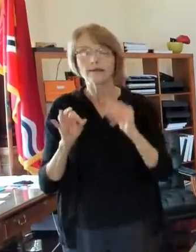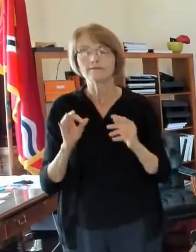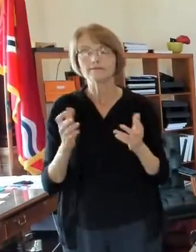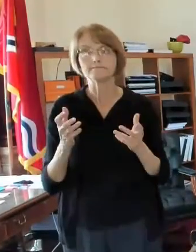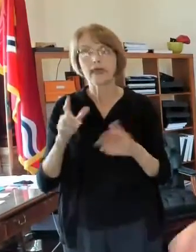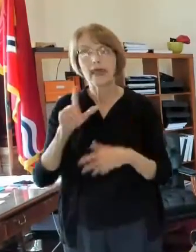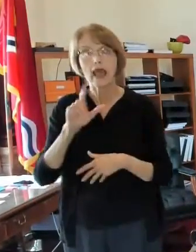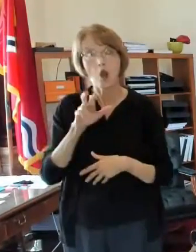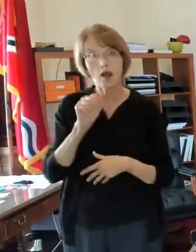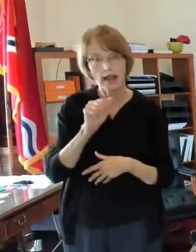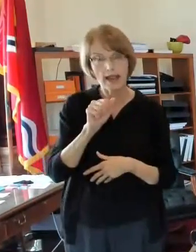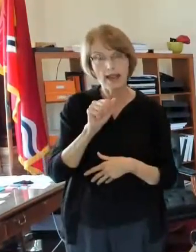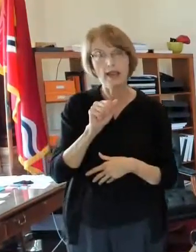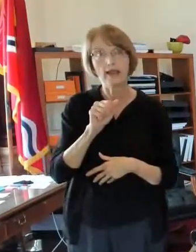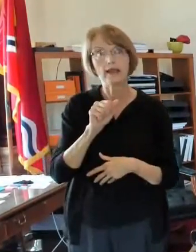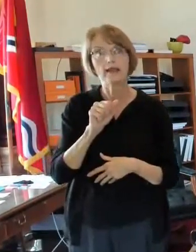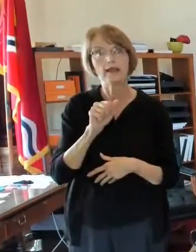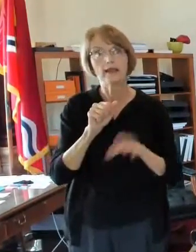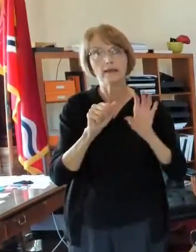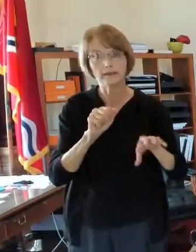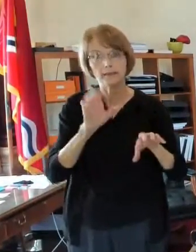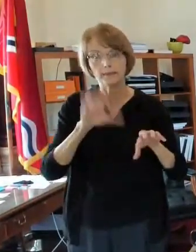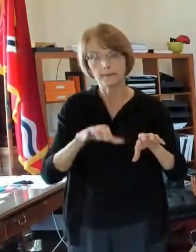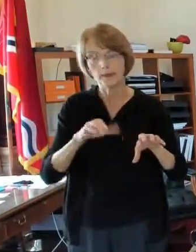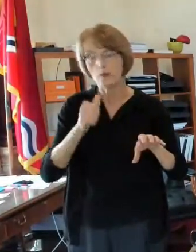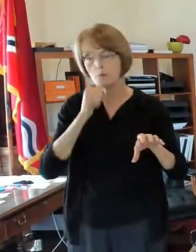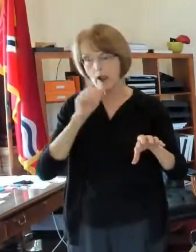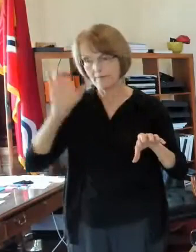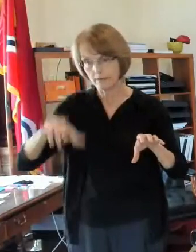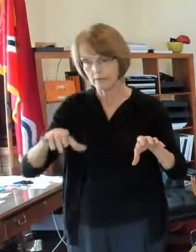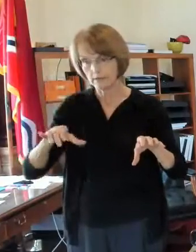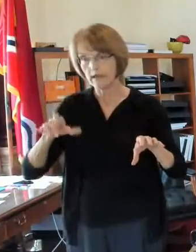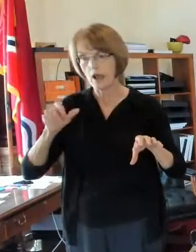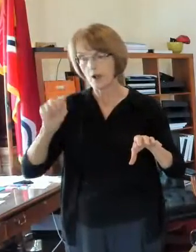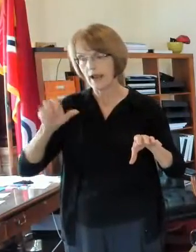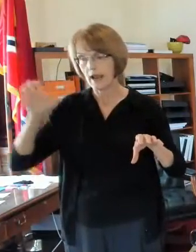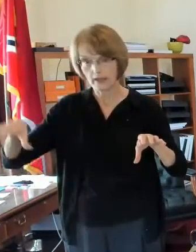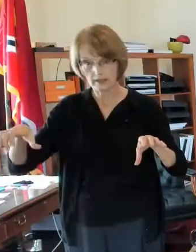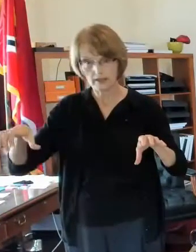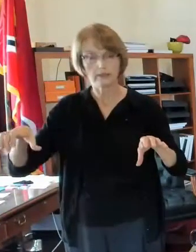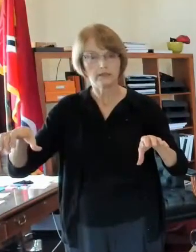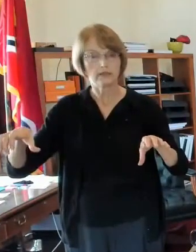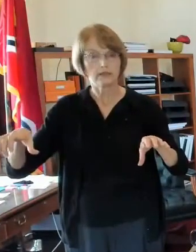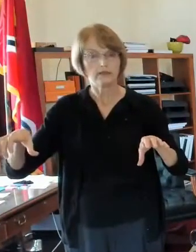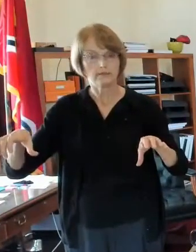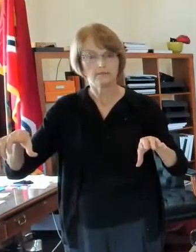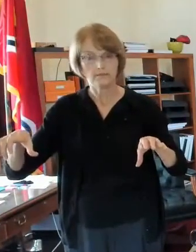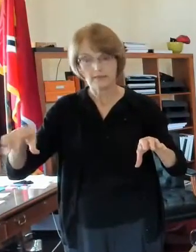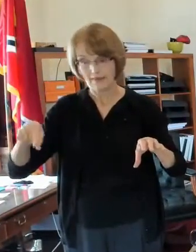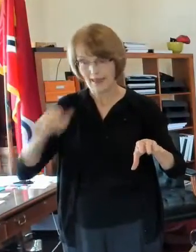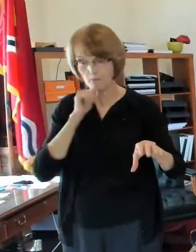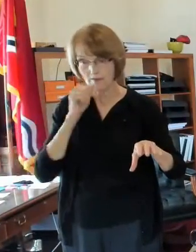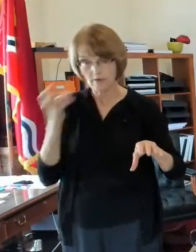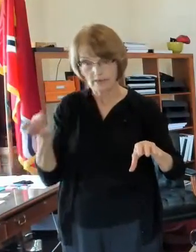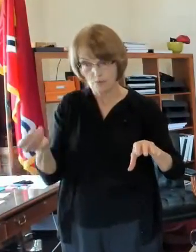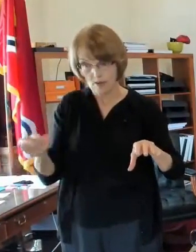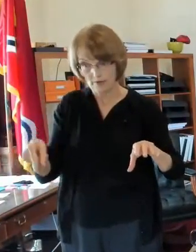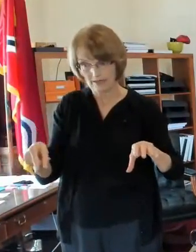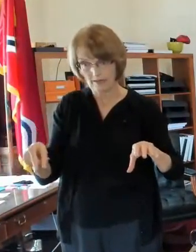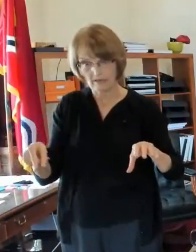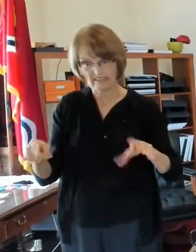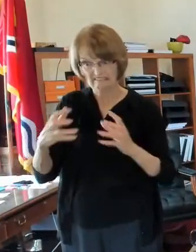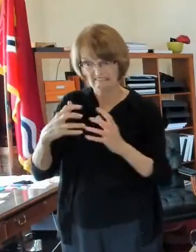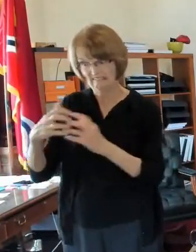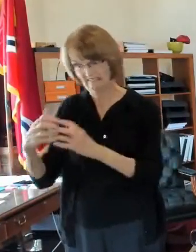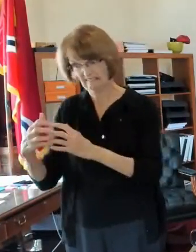of lra owned and lra owned a privately owned and an lra owned then we and that privately owned property is in really terrible